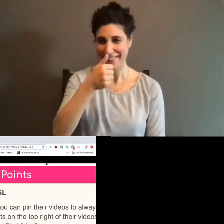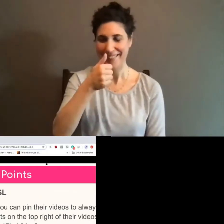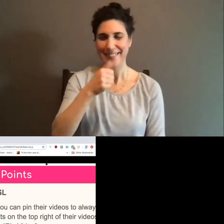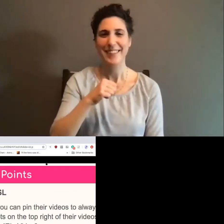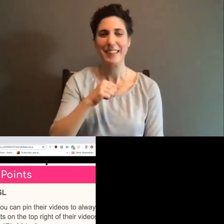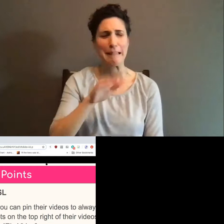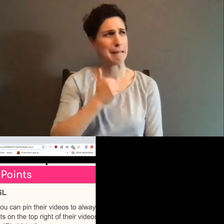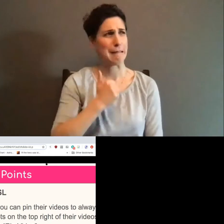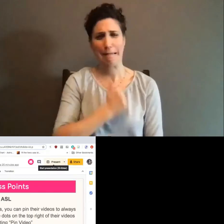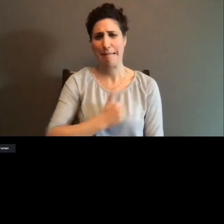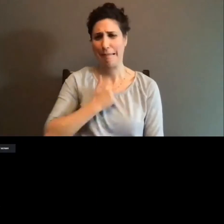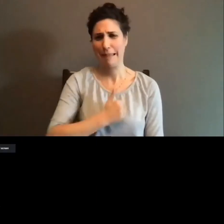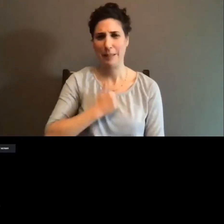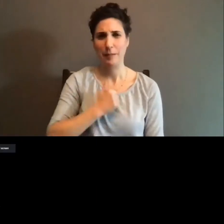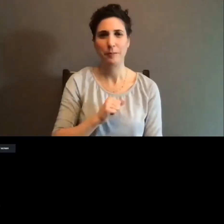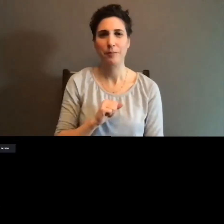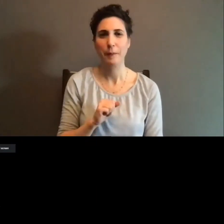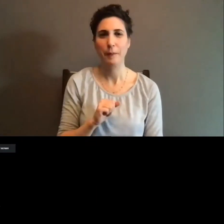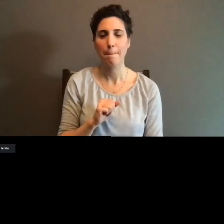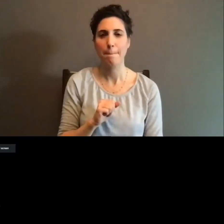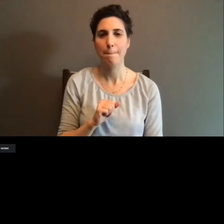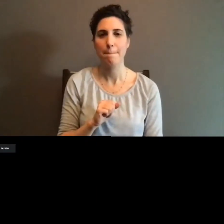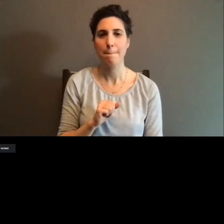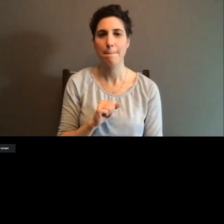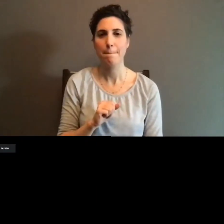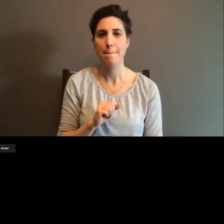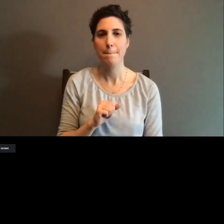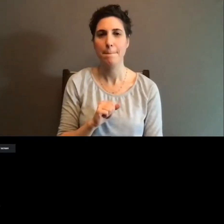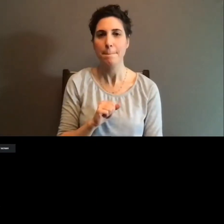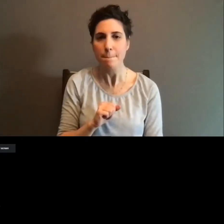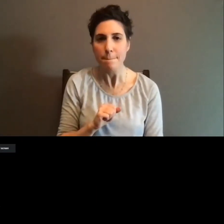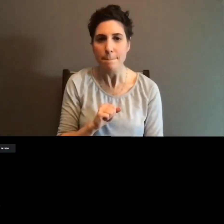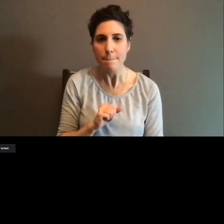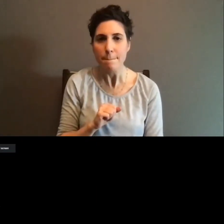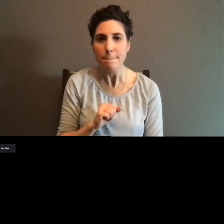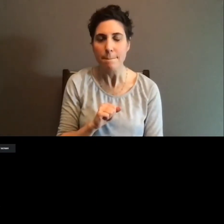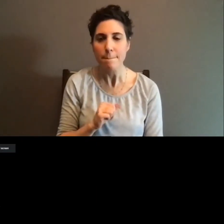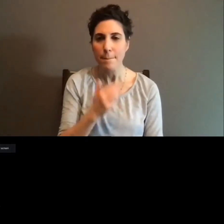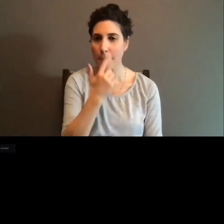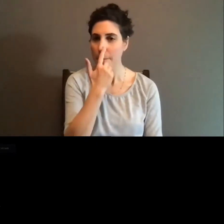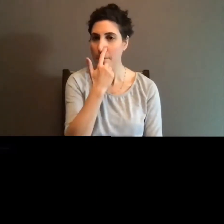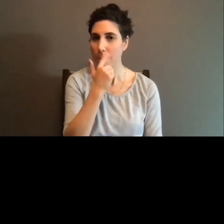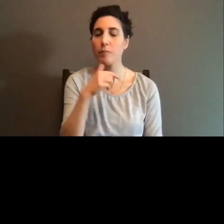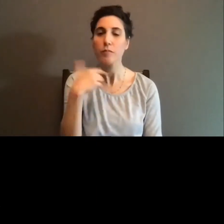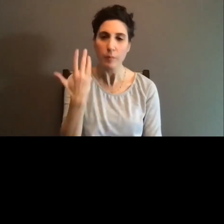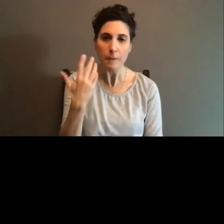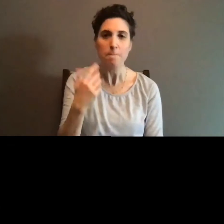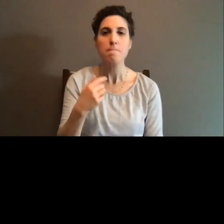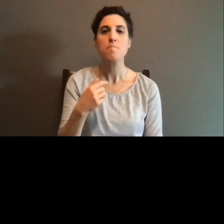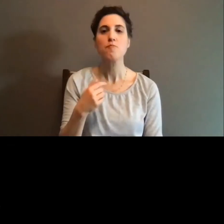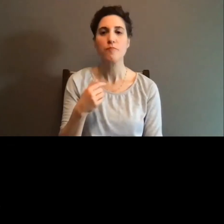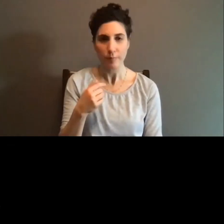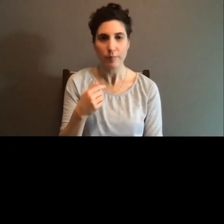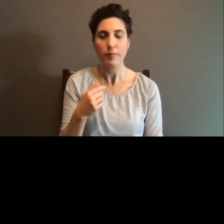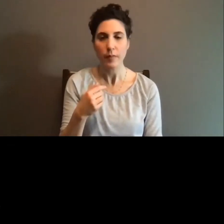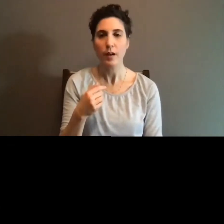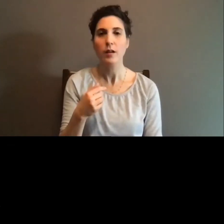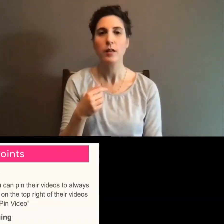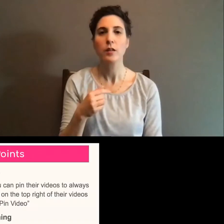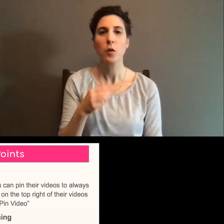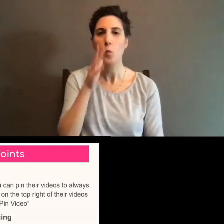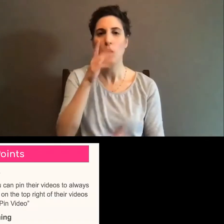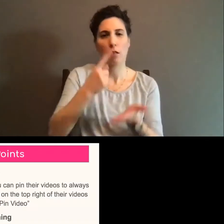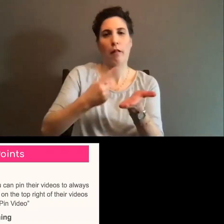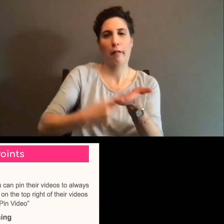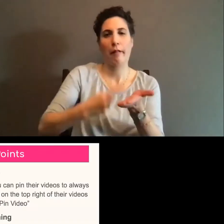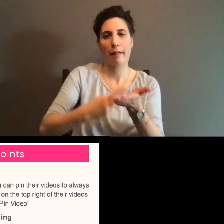Sorry about that. This is another aspect of accessibility we'll kind of be discussing, which